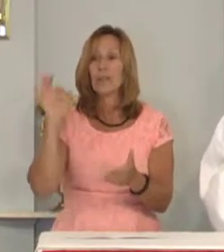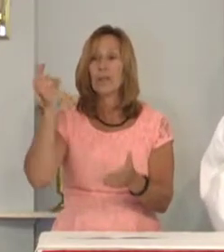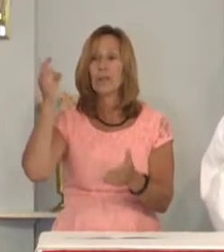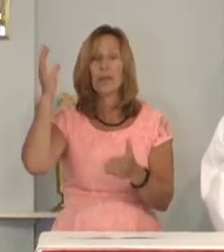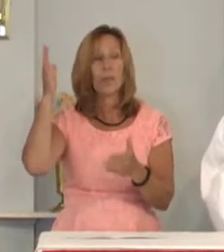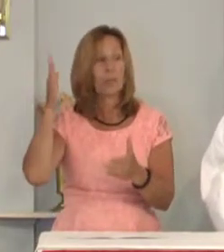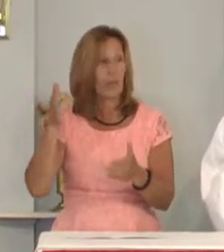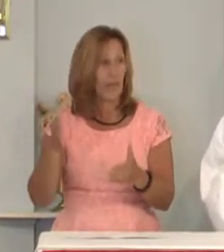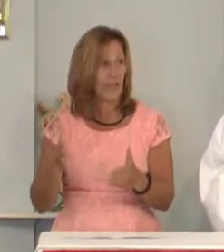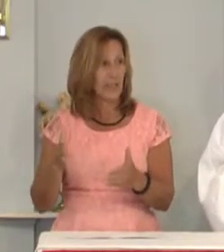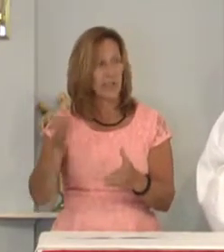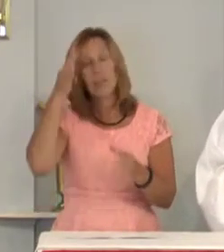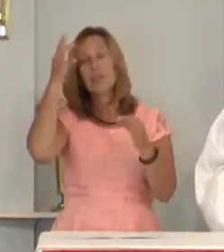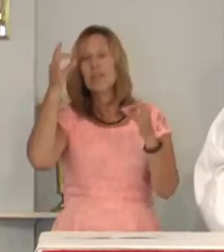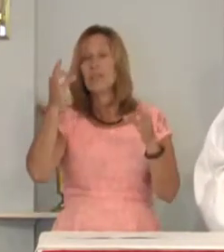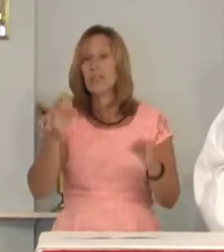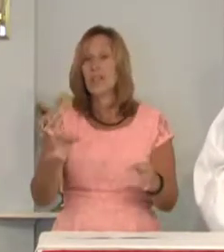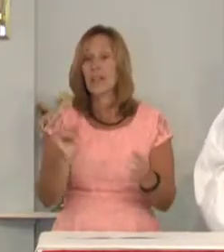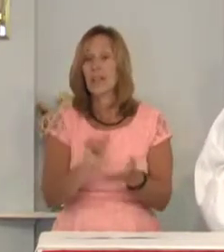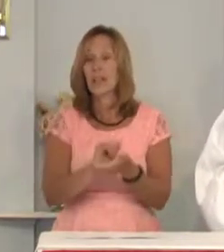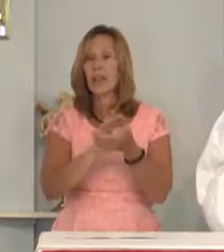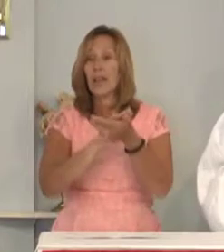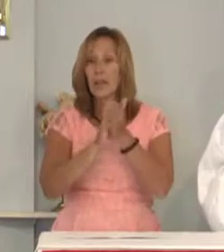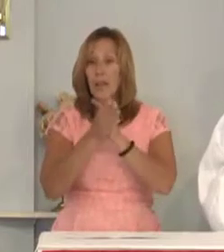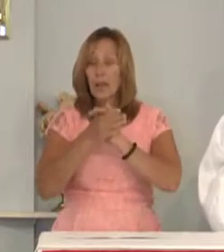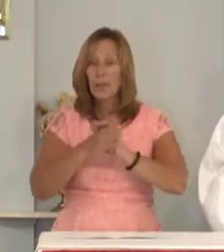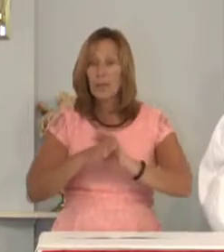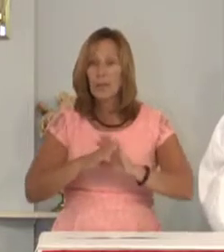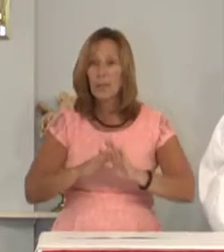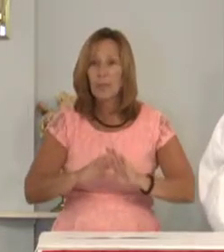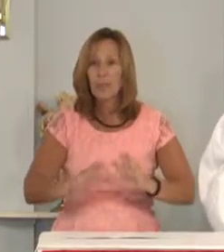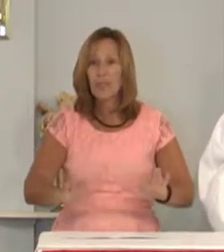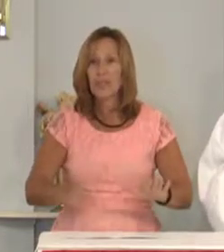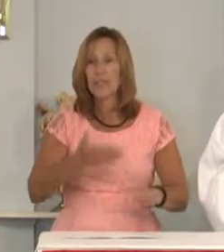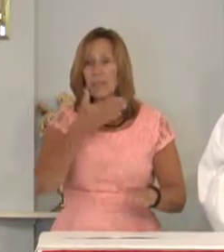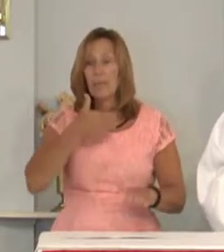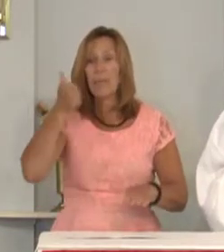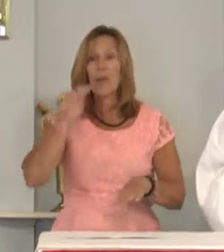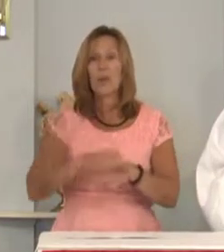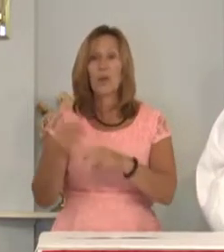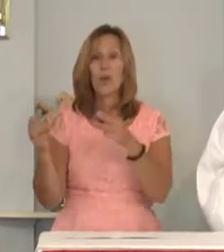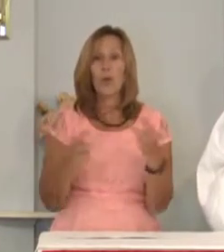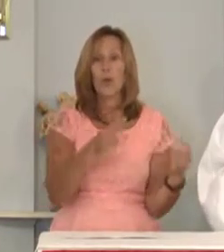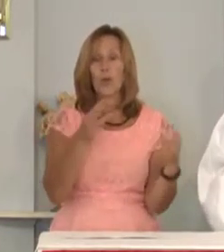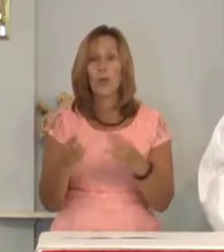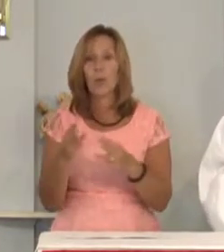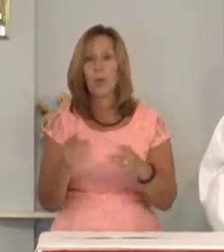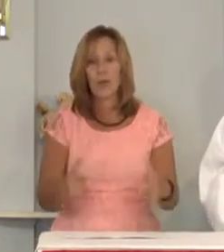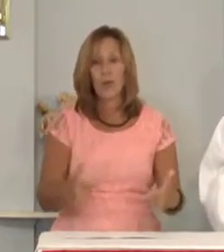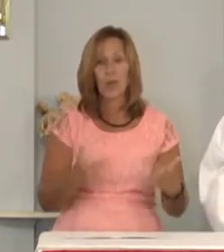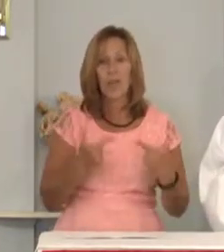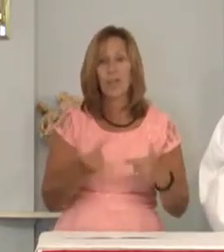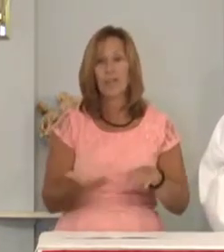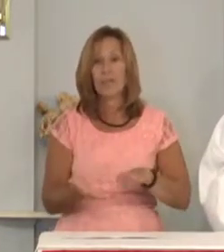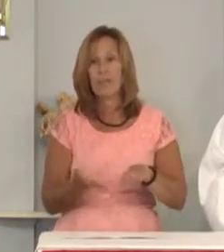decided that peace was better than war life better than death